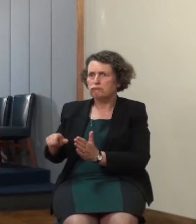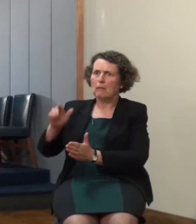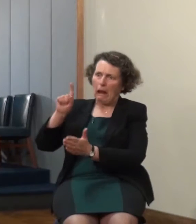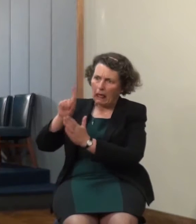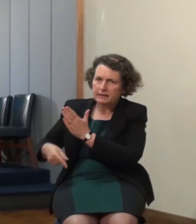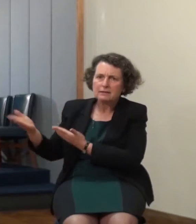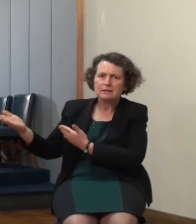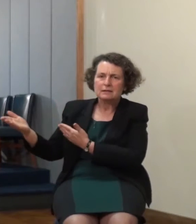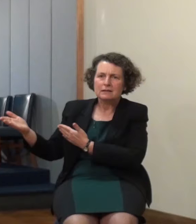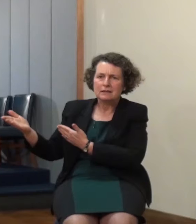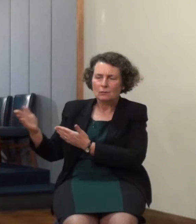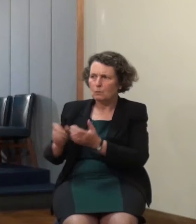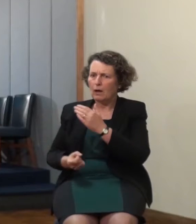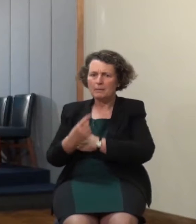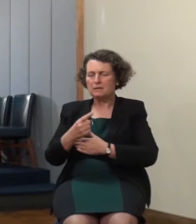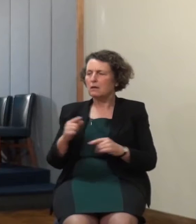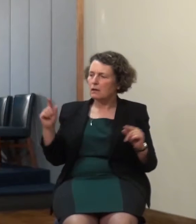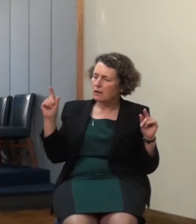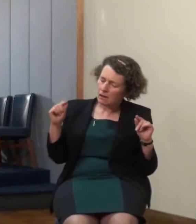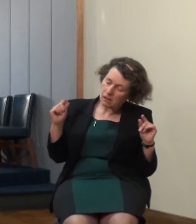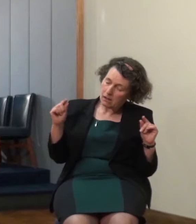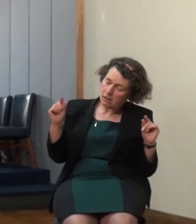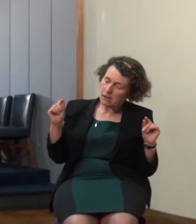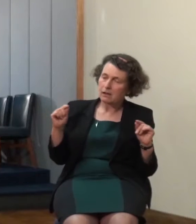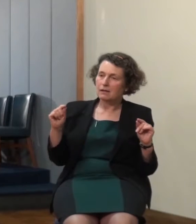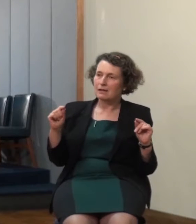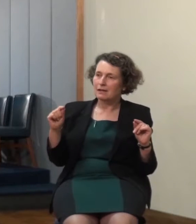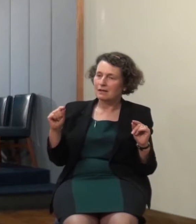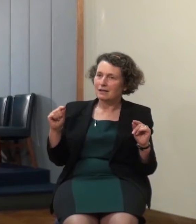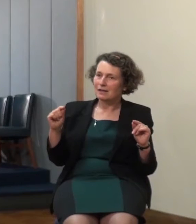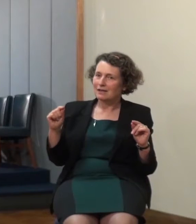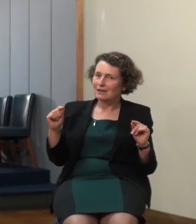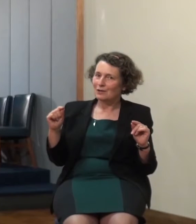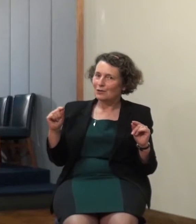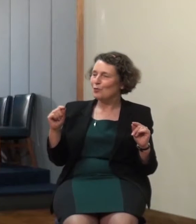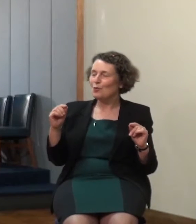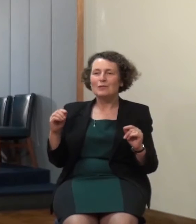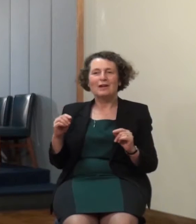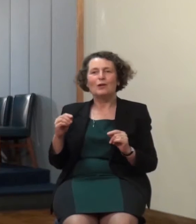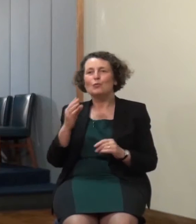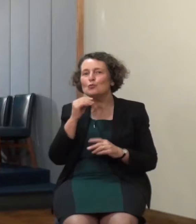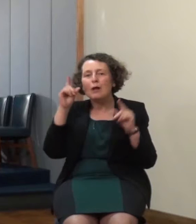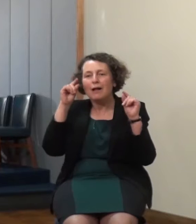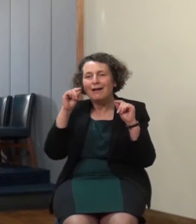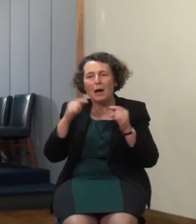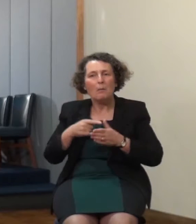and slept and I won't apply anything from that but at verse 6 the famous verse